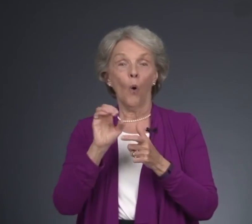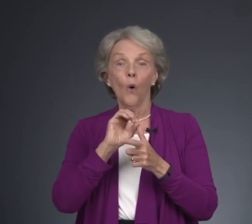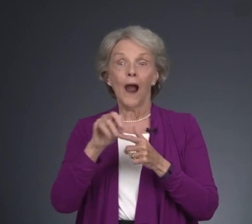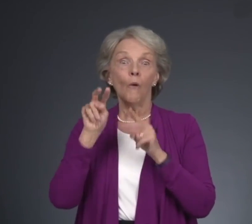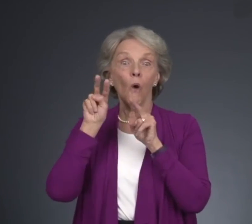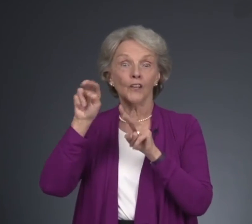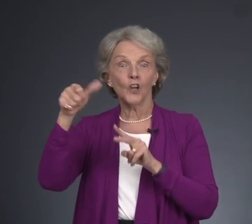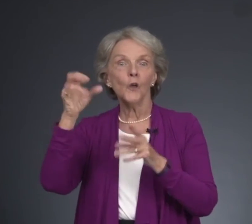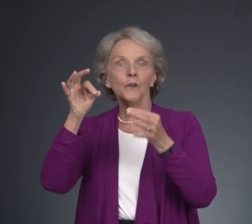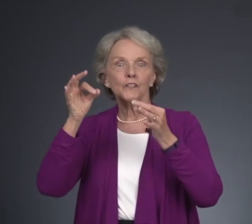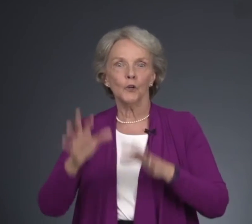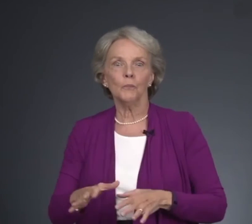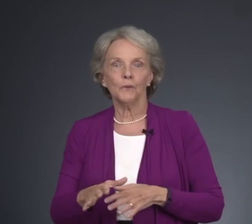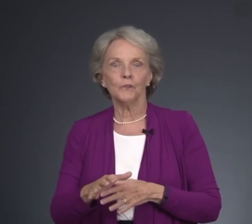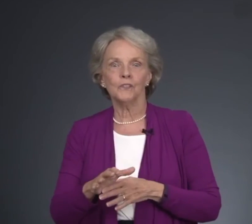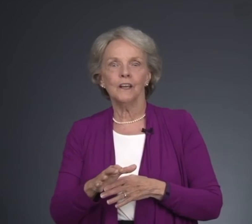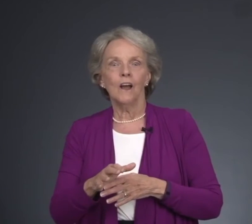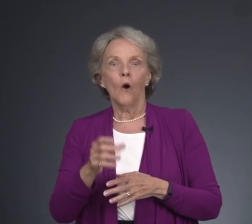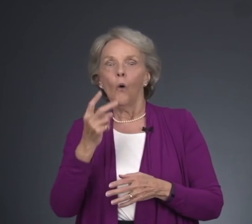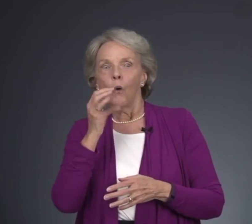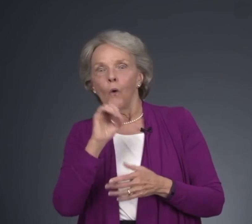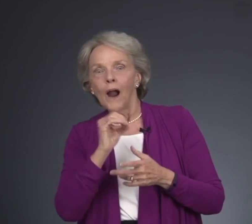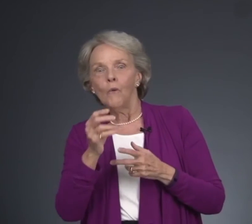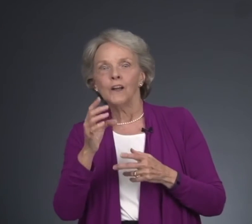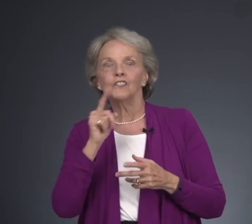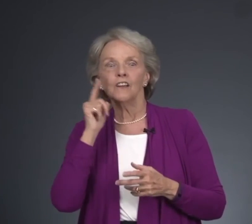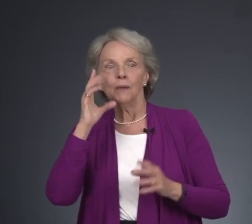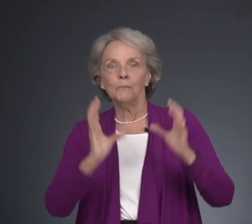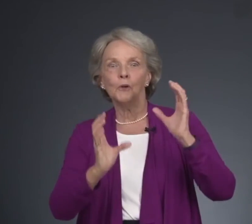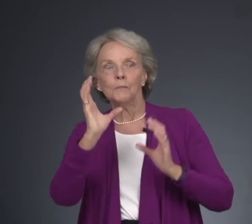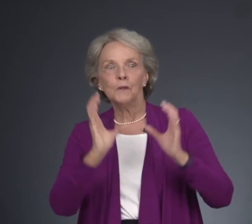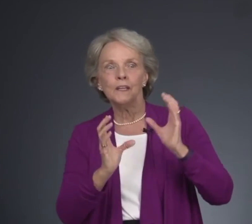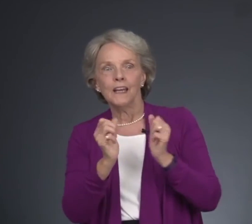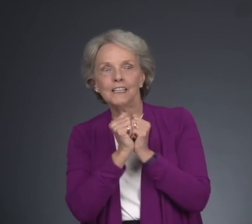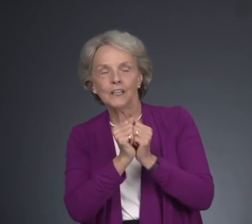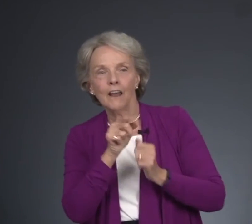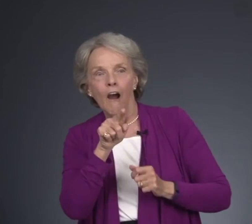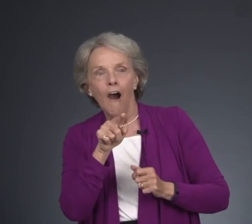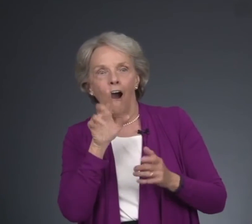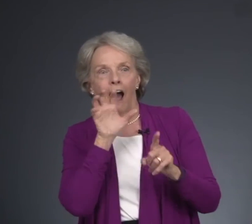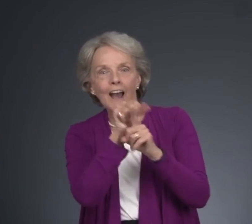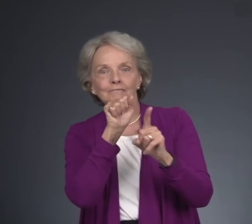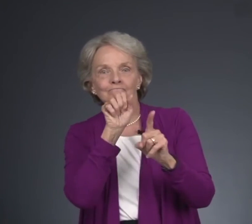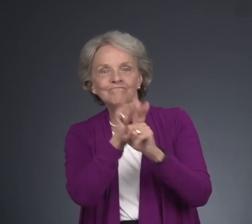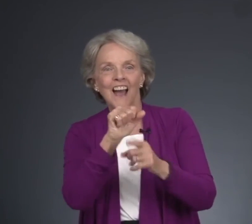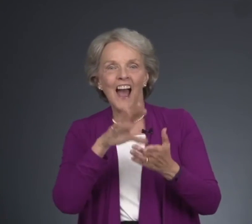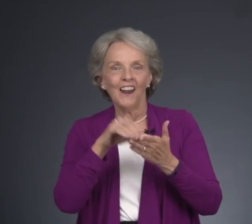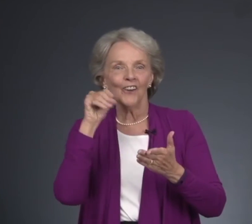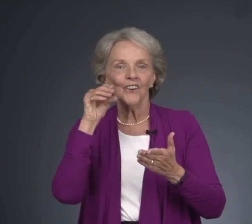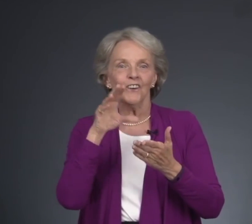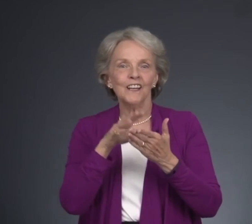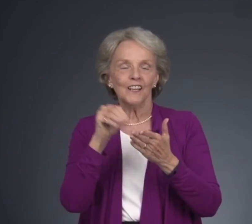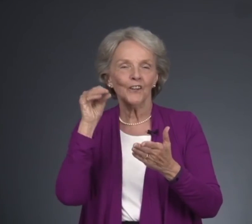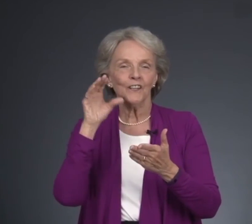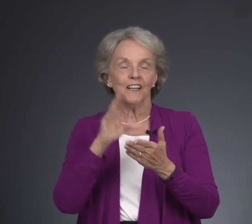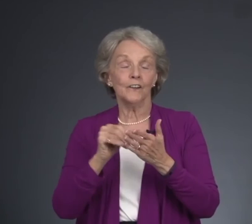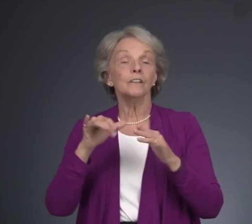Or I watch other interpreters. Or I watch deaf people communicating together. I learn and learn and learn.